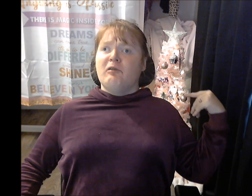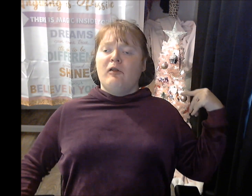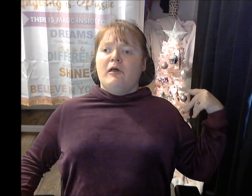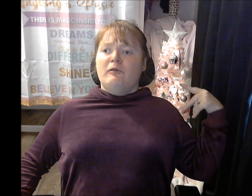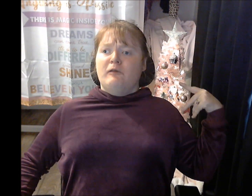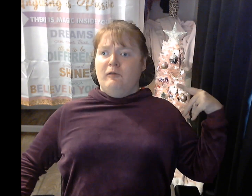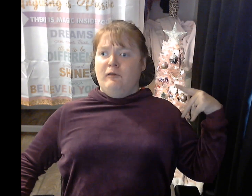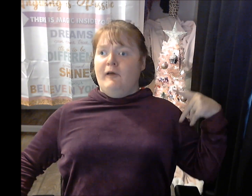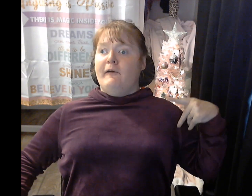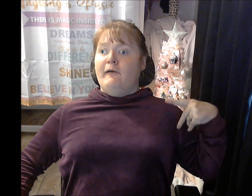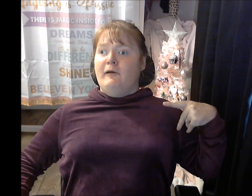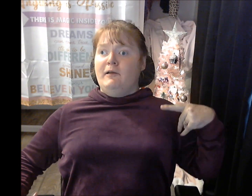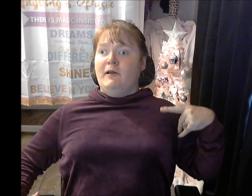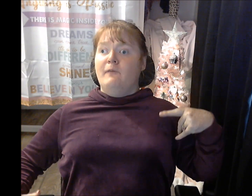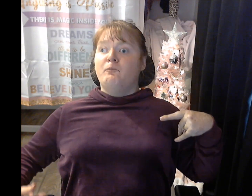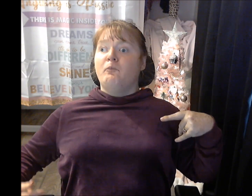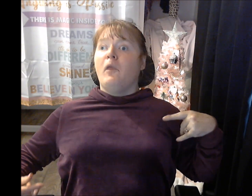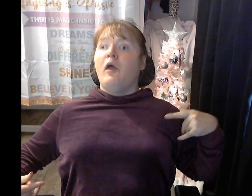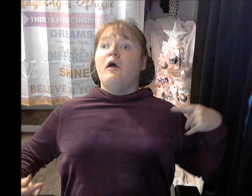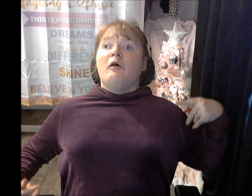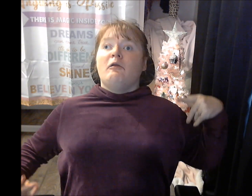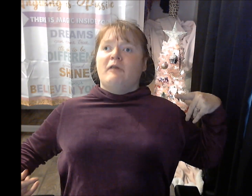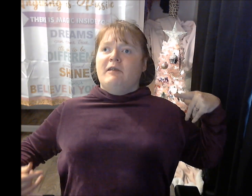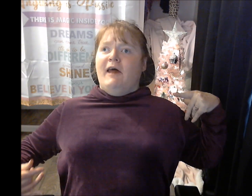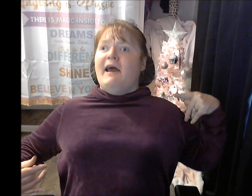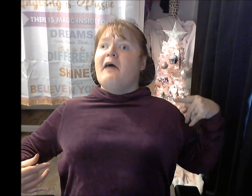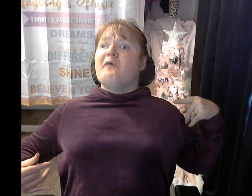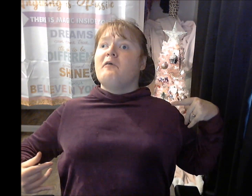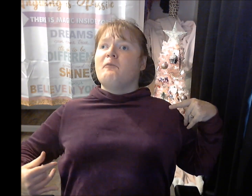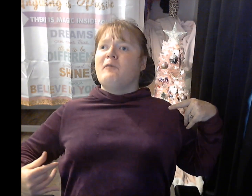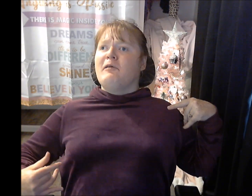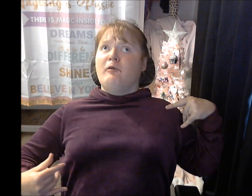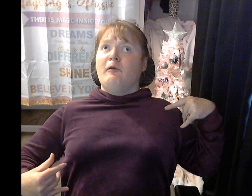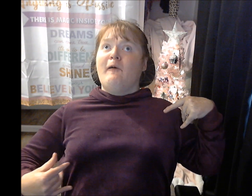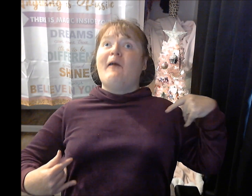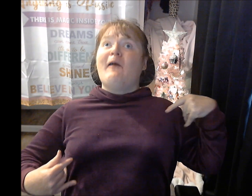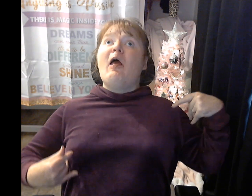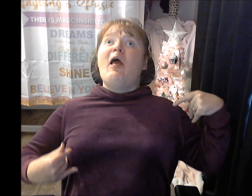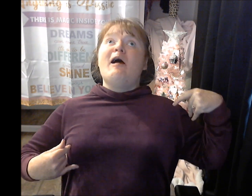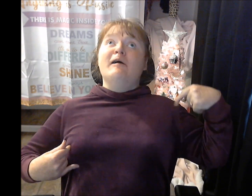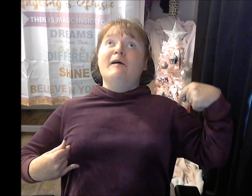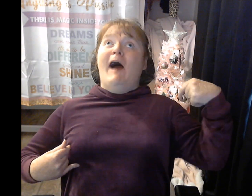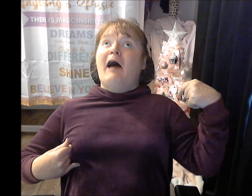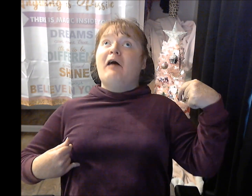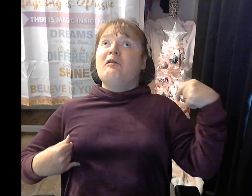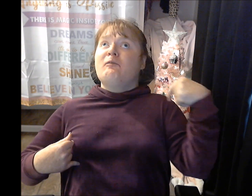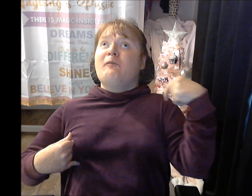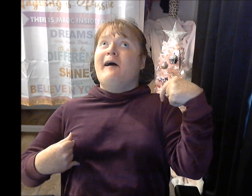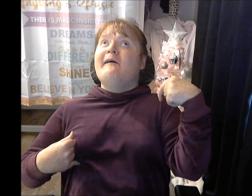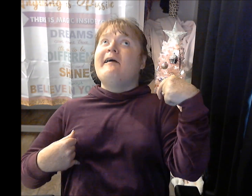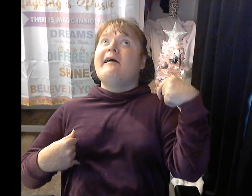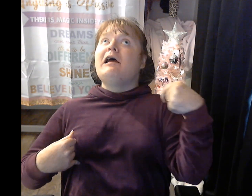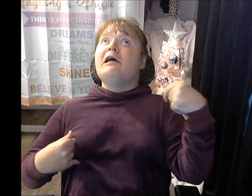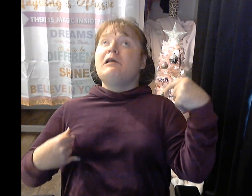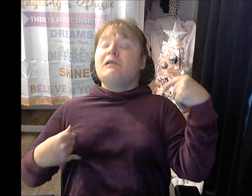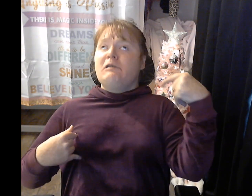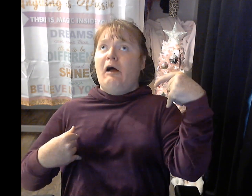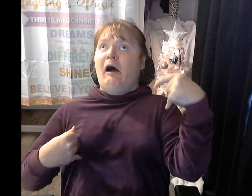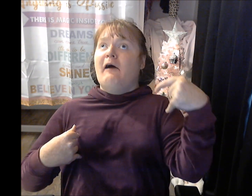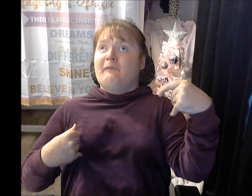Dessert Corner. Today I will be doing a raspberry chocolate